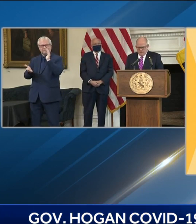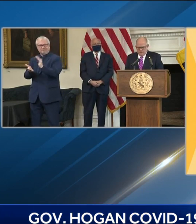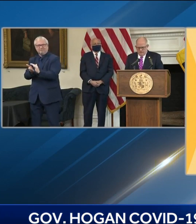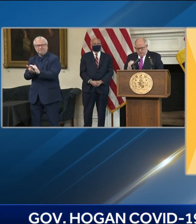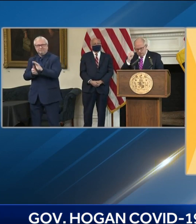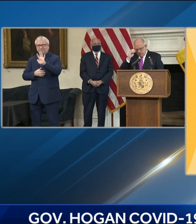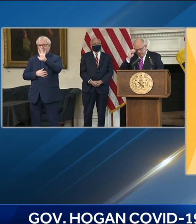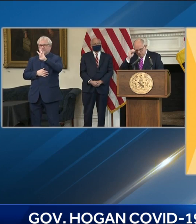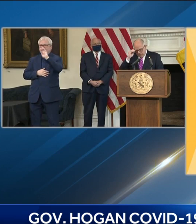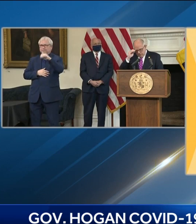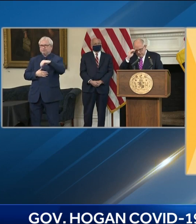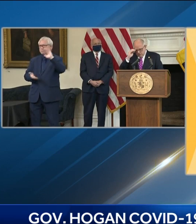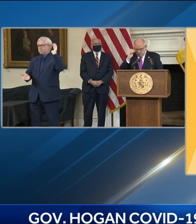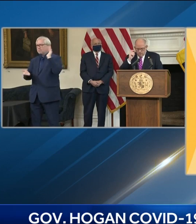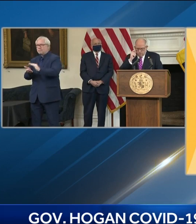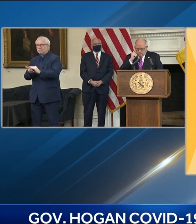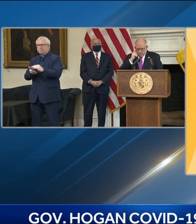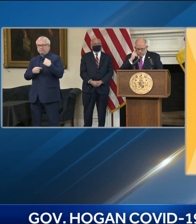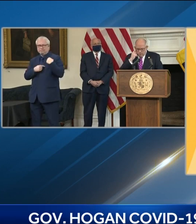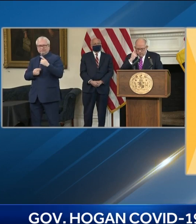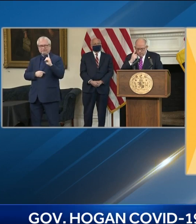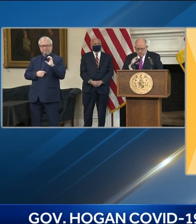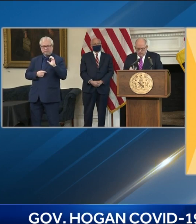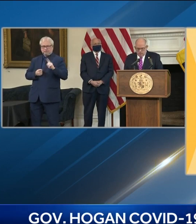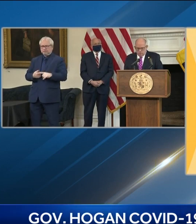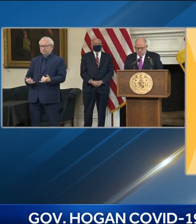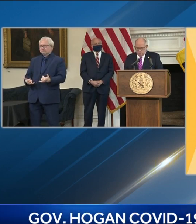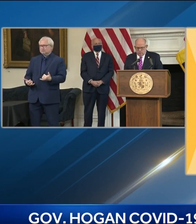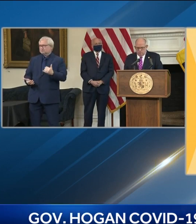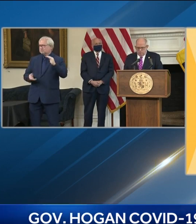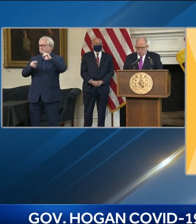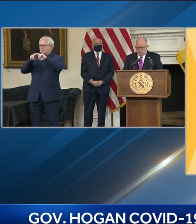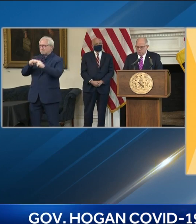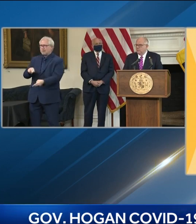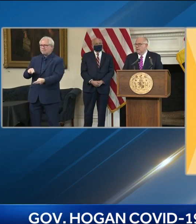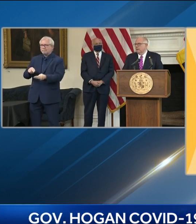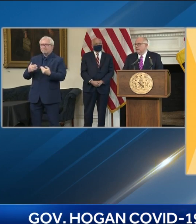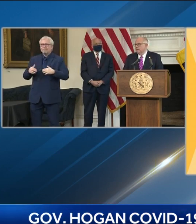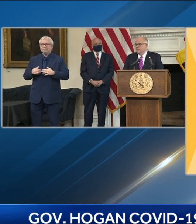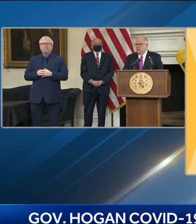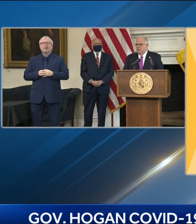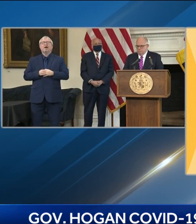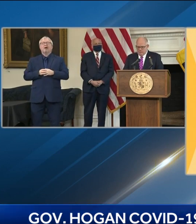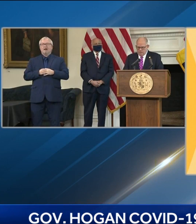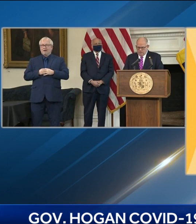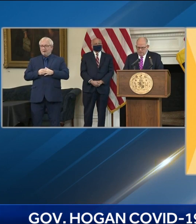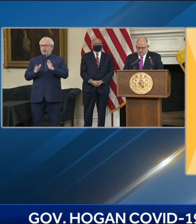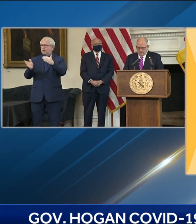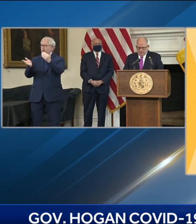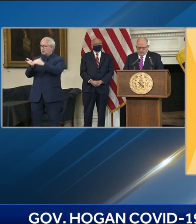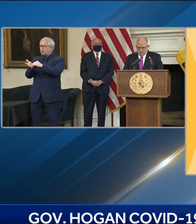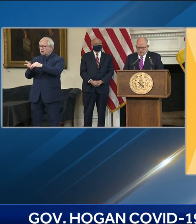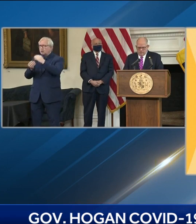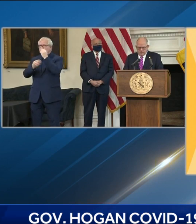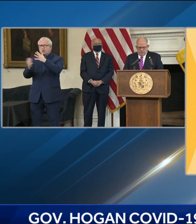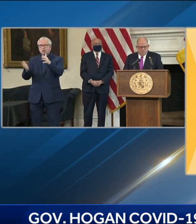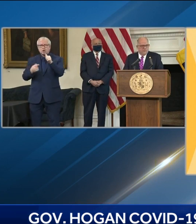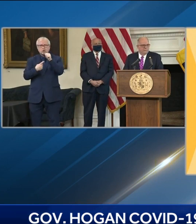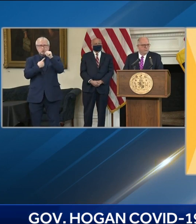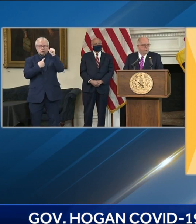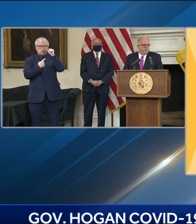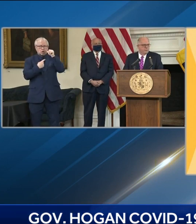Yesterday, we hit a critical milestone with more than 40 percent of Marylanders ages